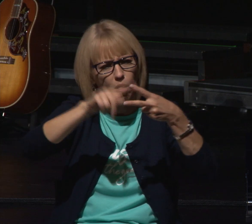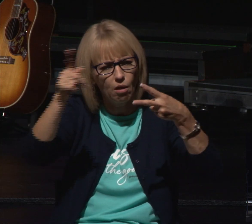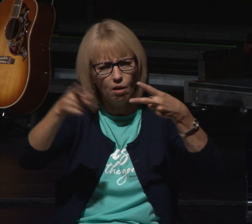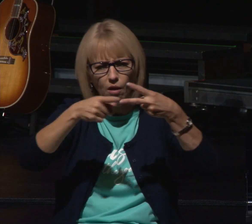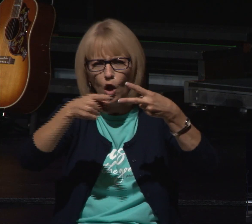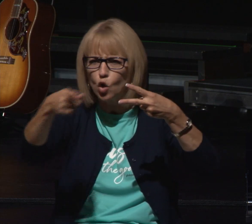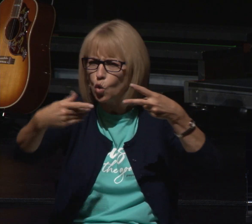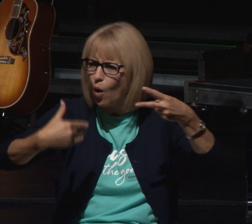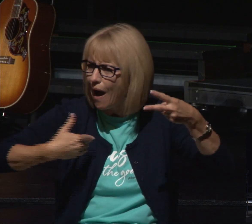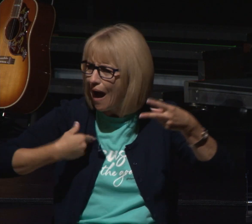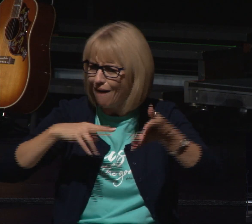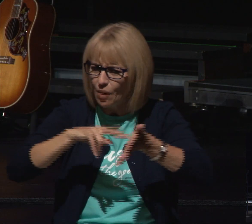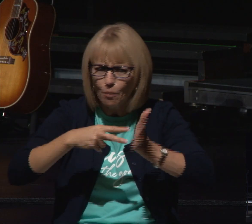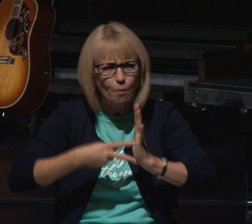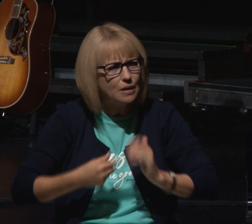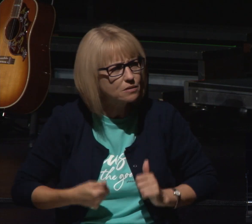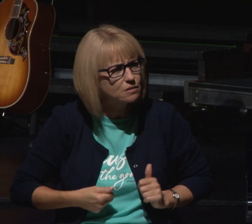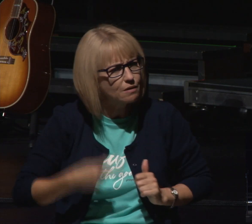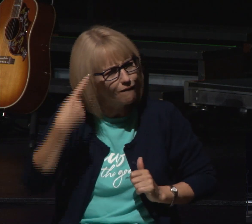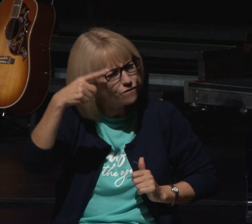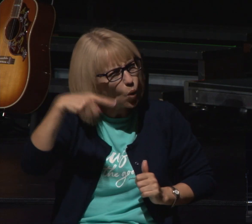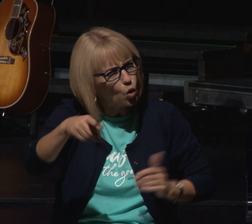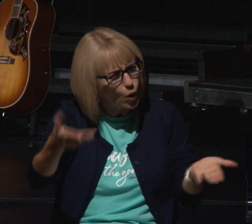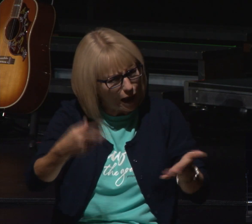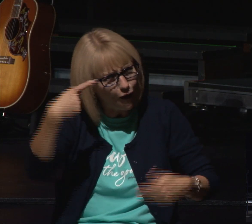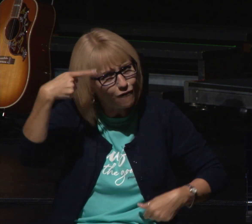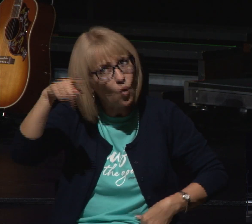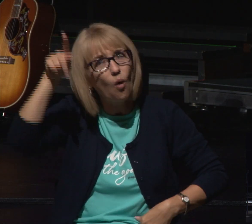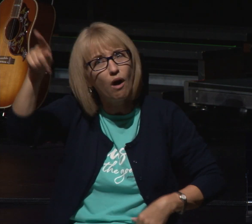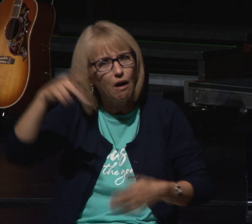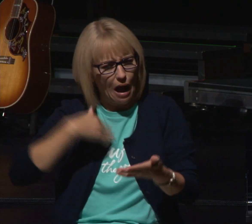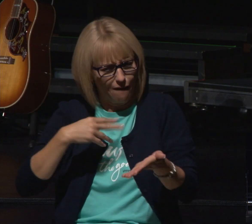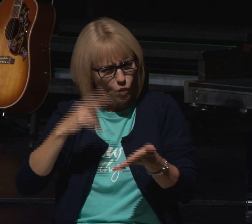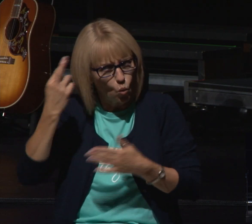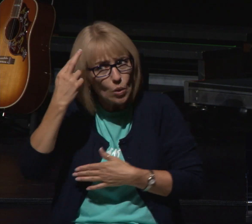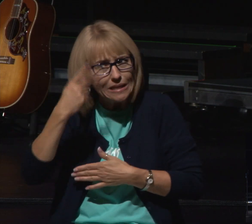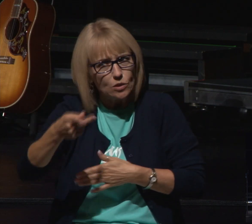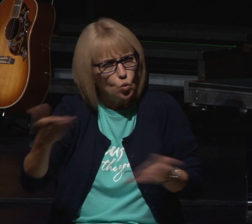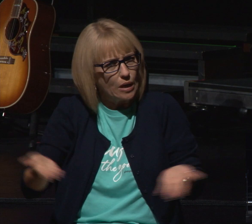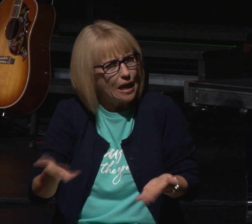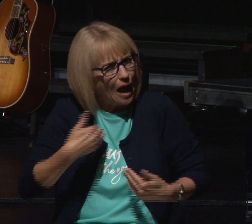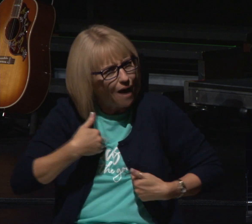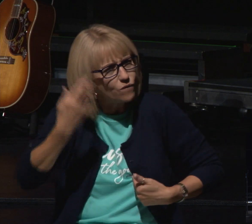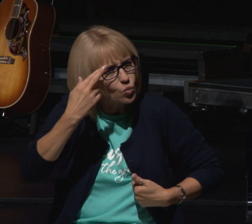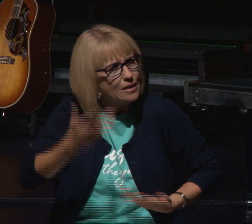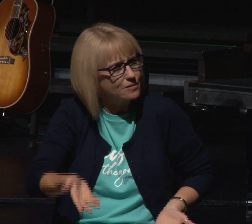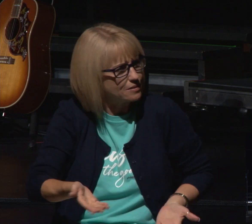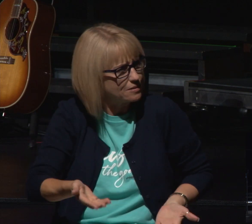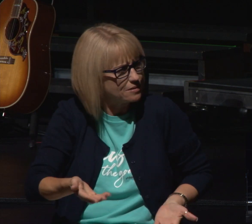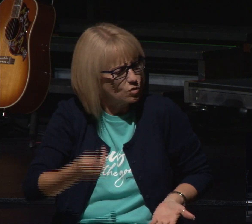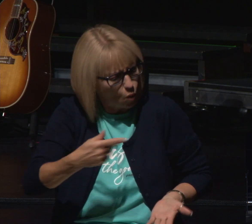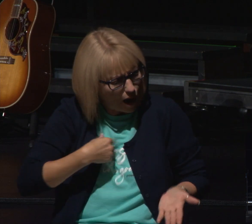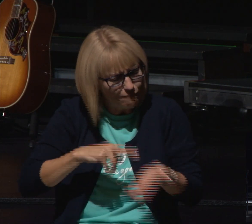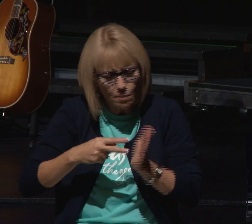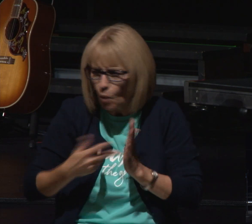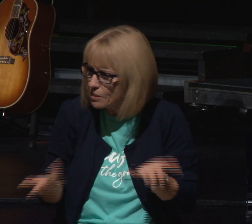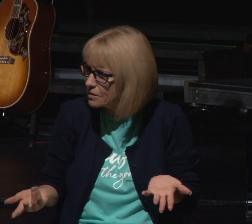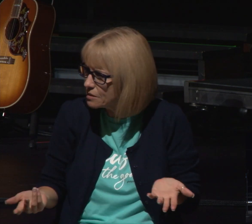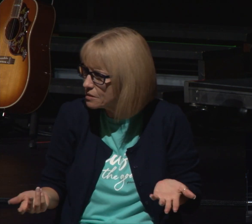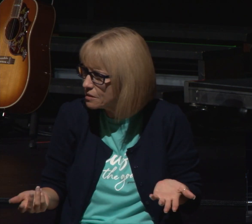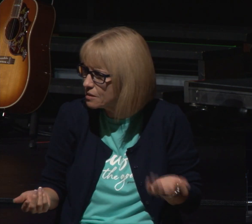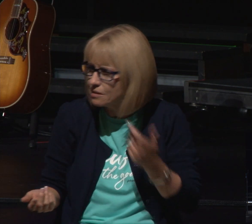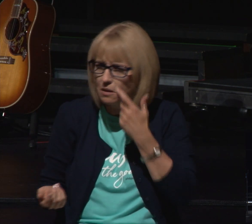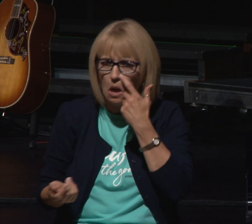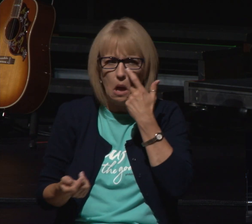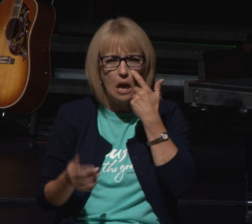in your life joseph remembered the visions he remembered that god had a plan that there was a purpose for him and there is for each of us as well